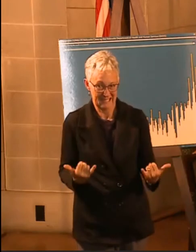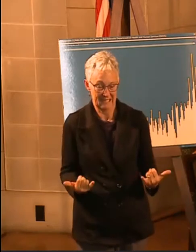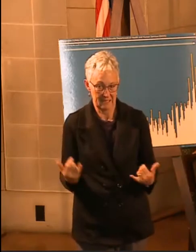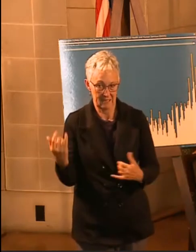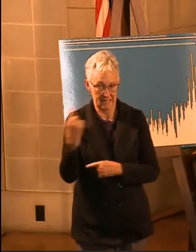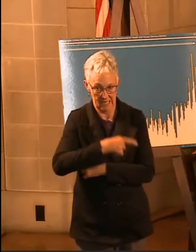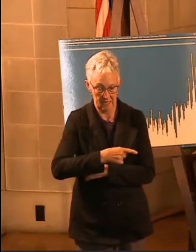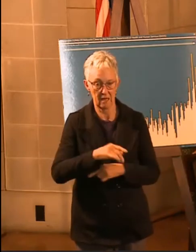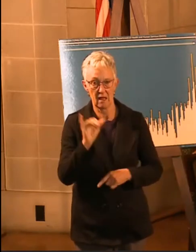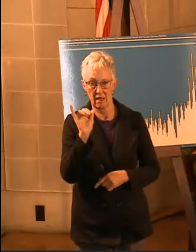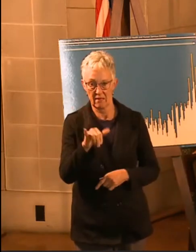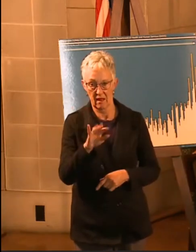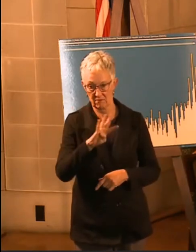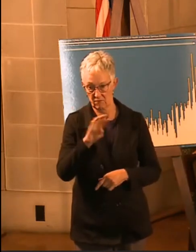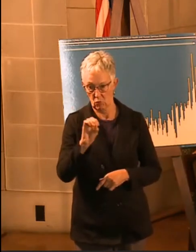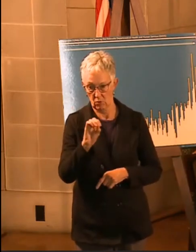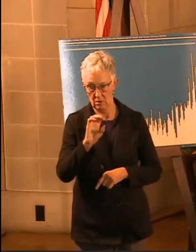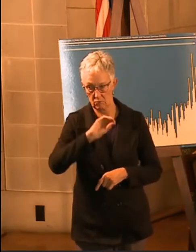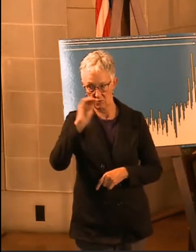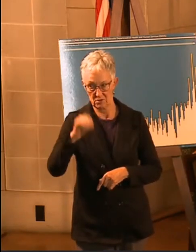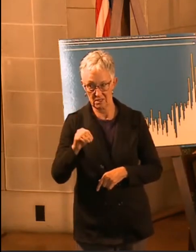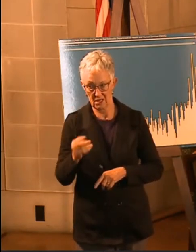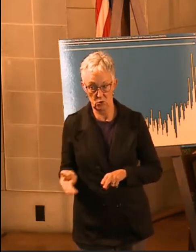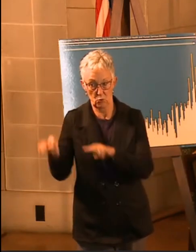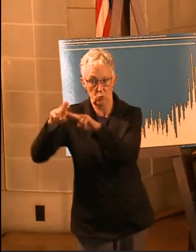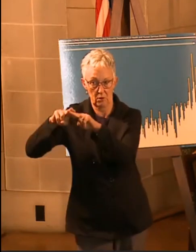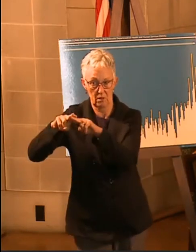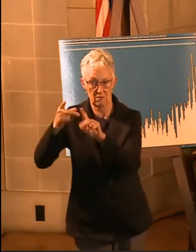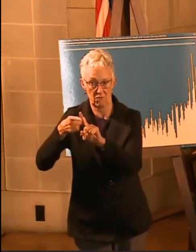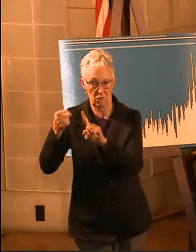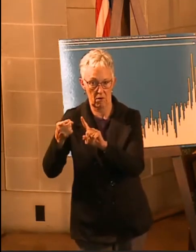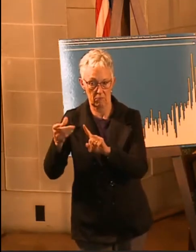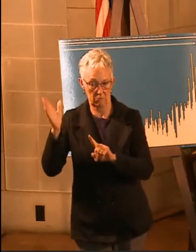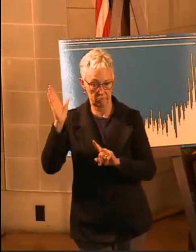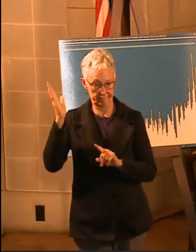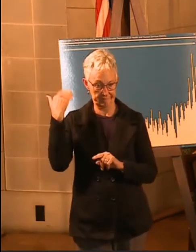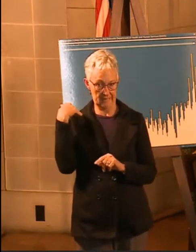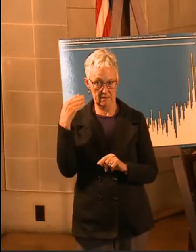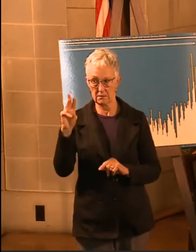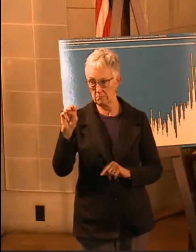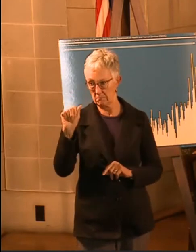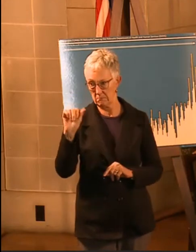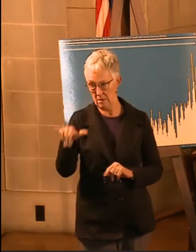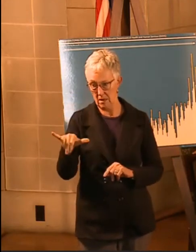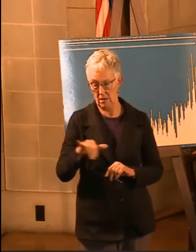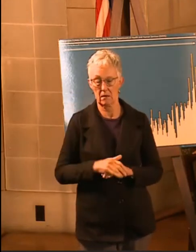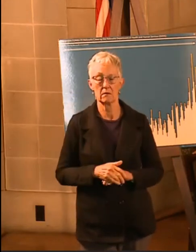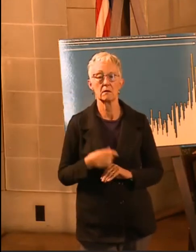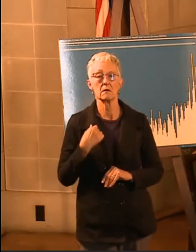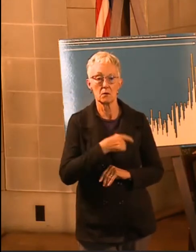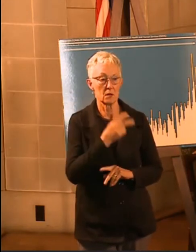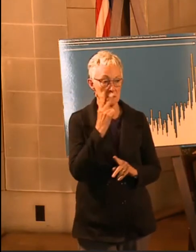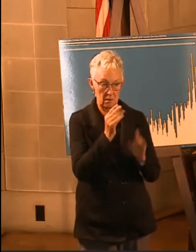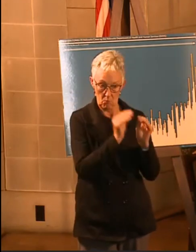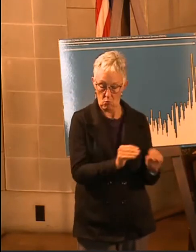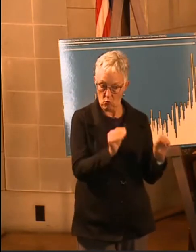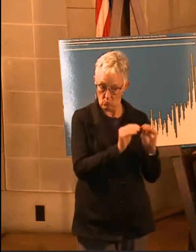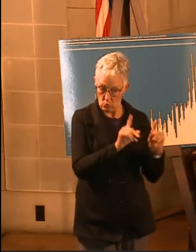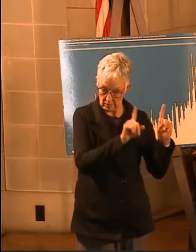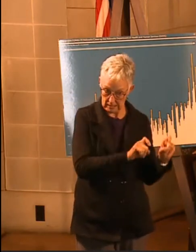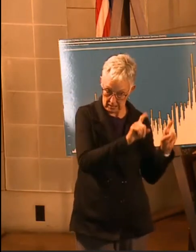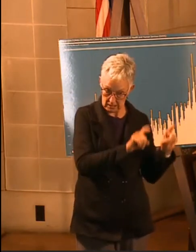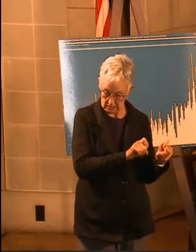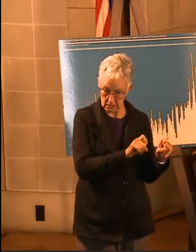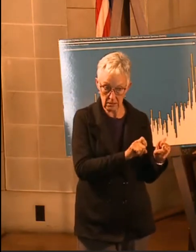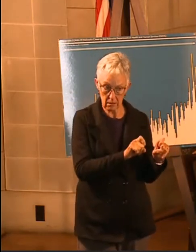we had our peak hospitalizations back in May. And while we have seen increasing testing and increasing cases, again, what